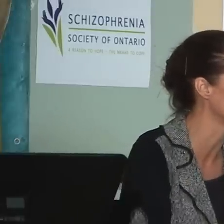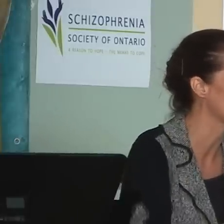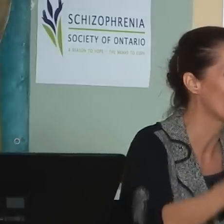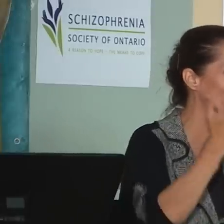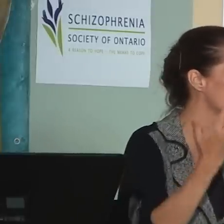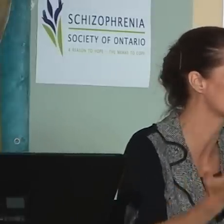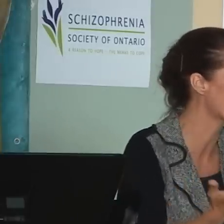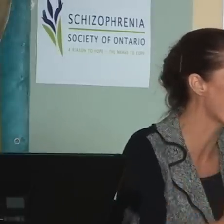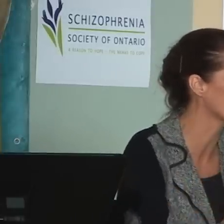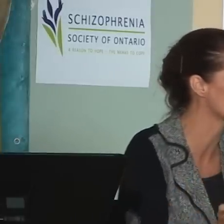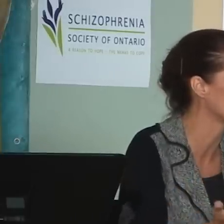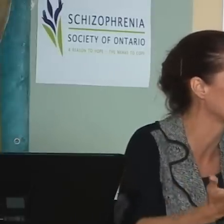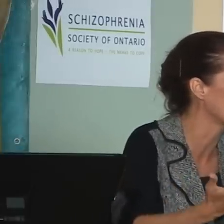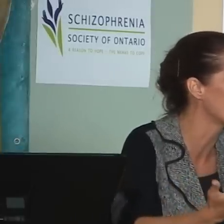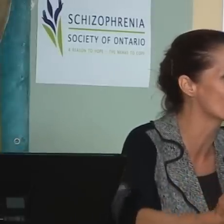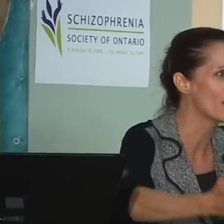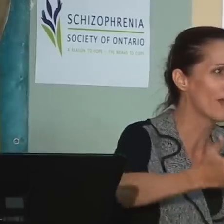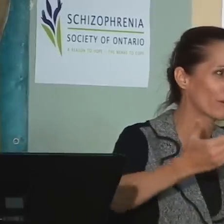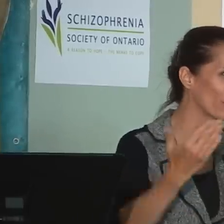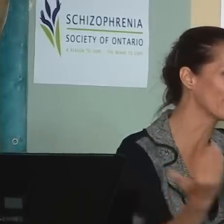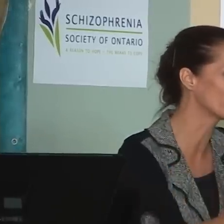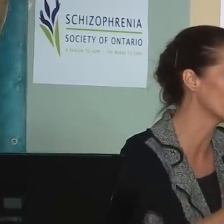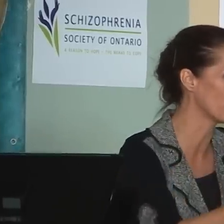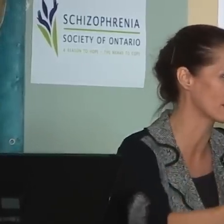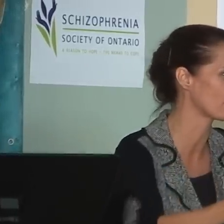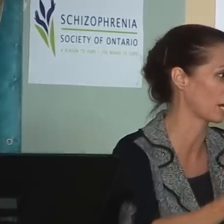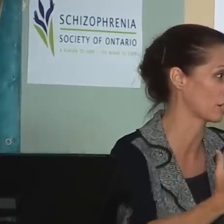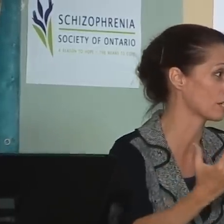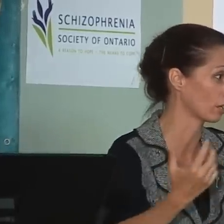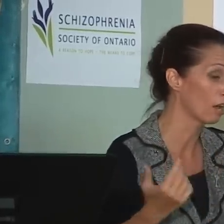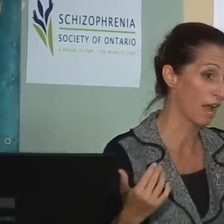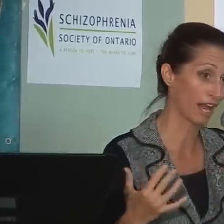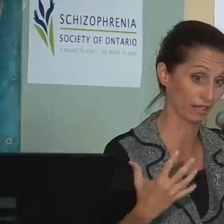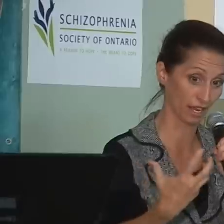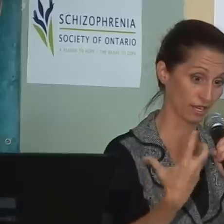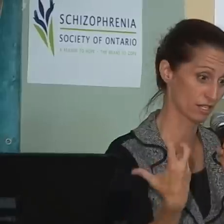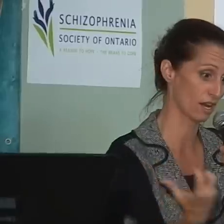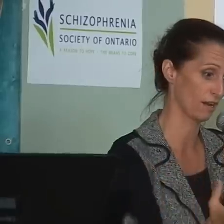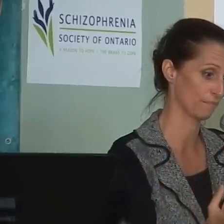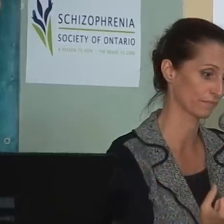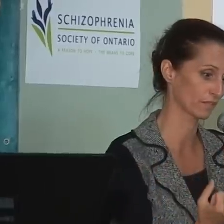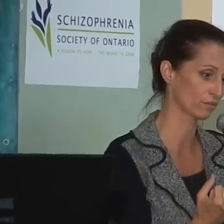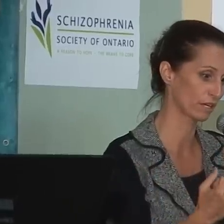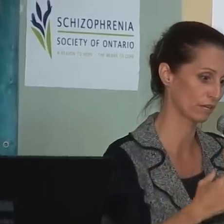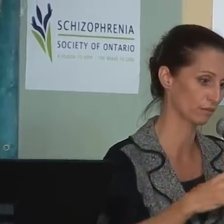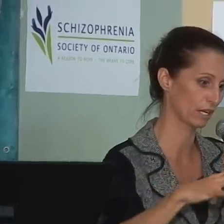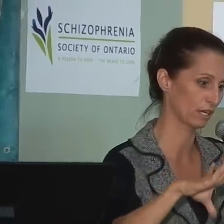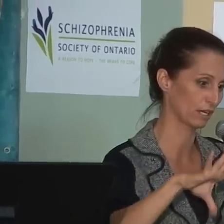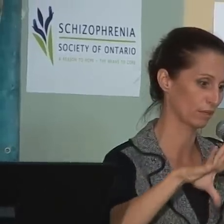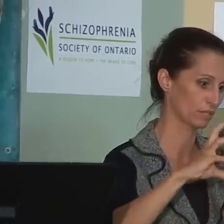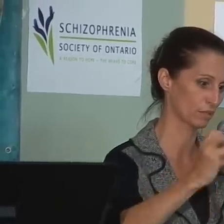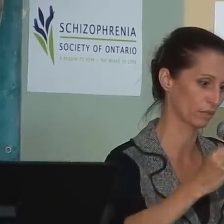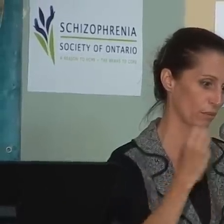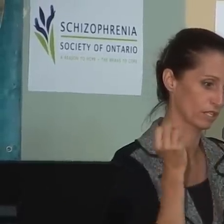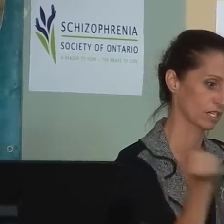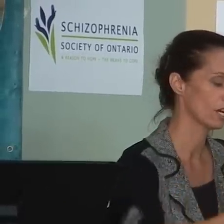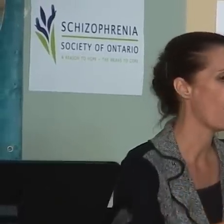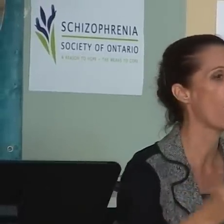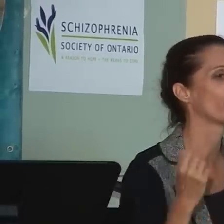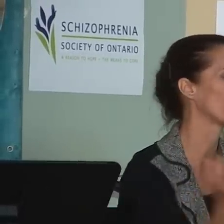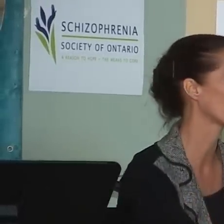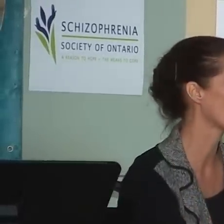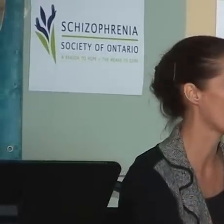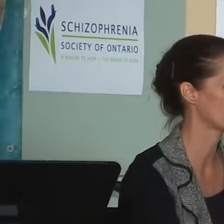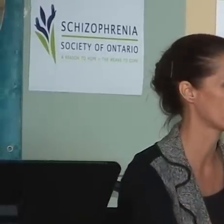fully accessible. That is strong at so many levels. We're going to make some changes and, and, um, re, re, what's the word I want?